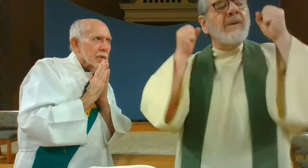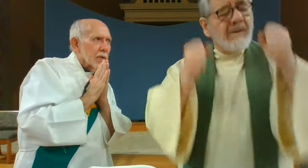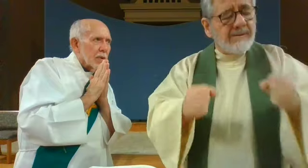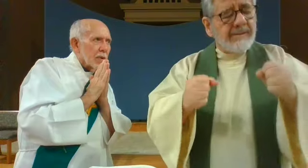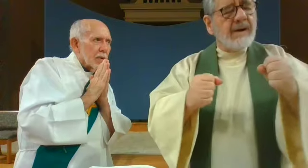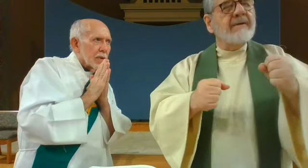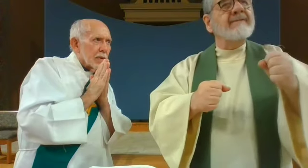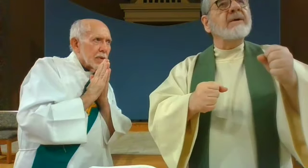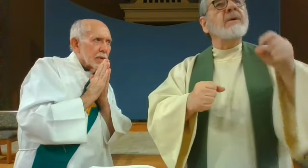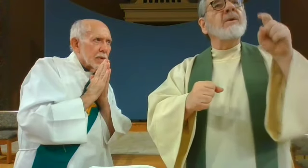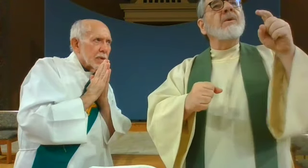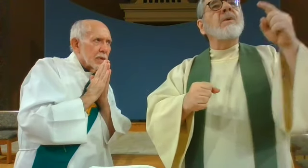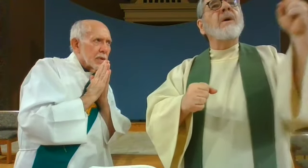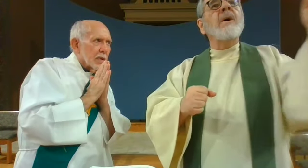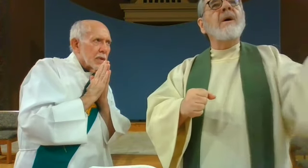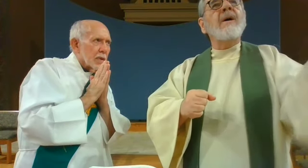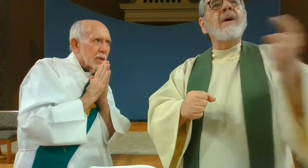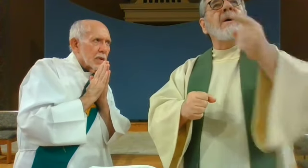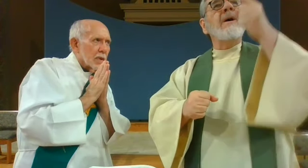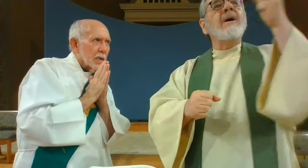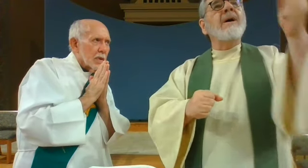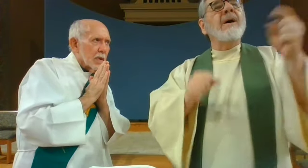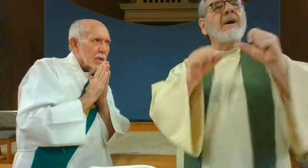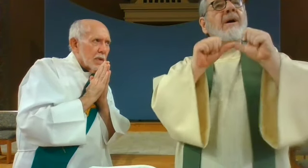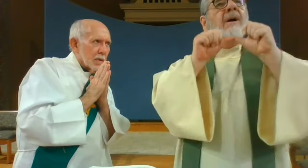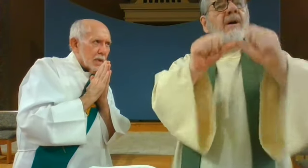almighty ever living God almighty